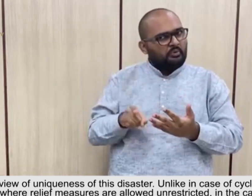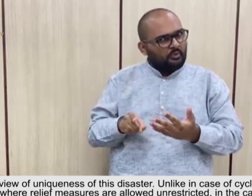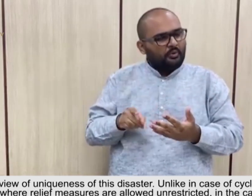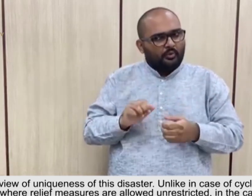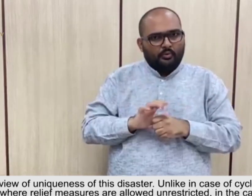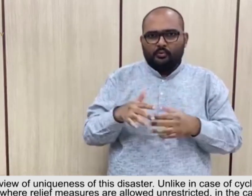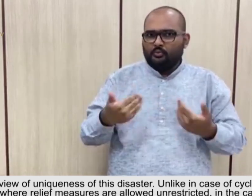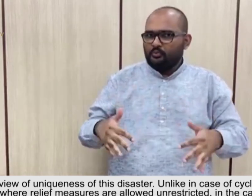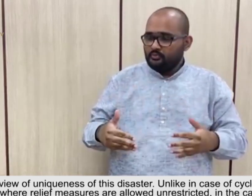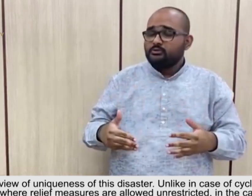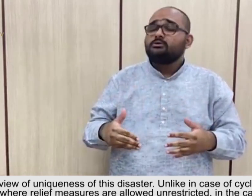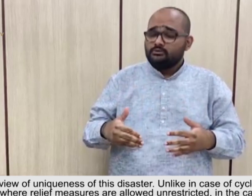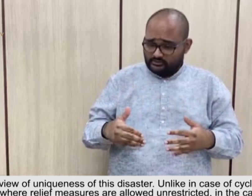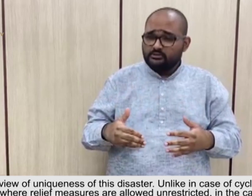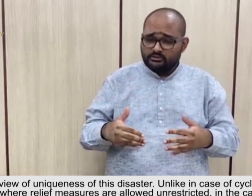are allowed and restricted,